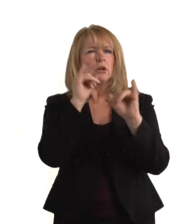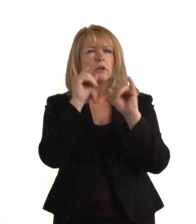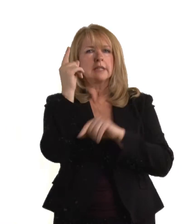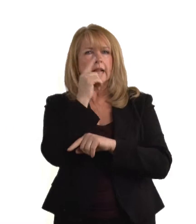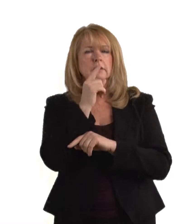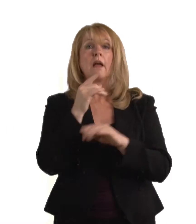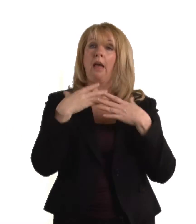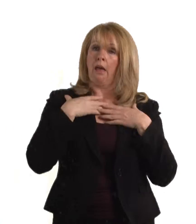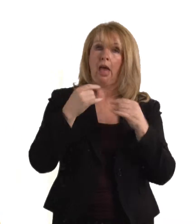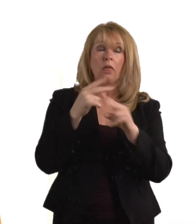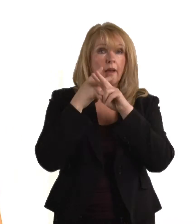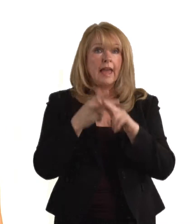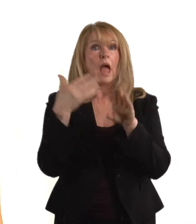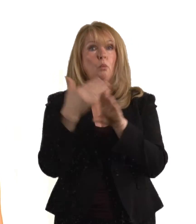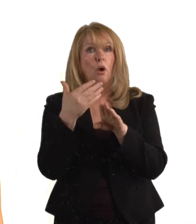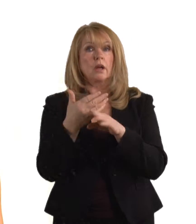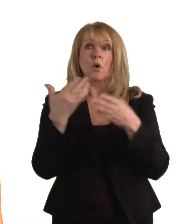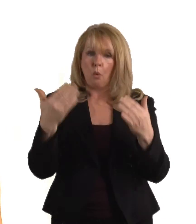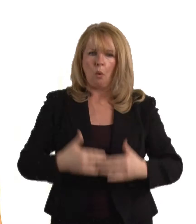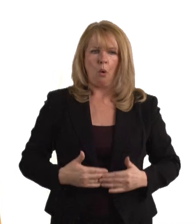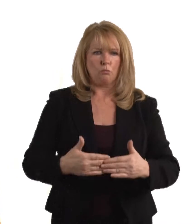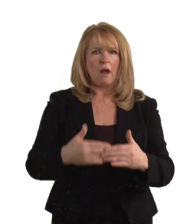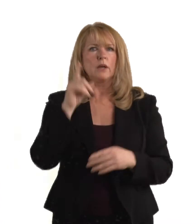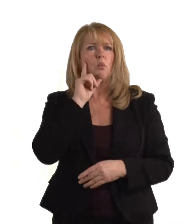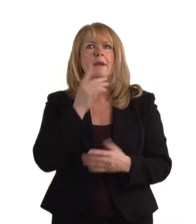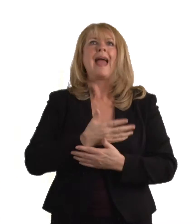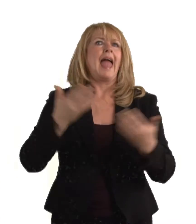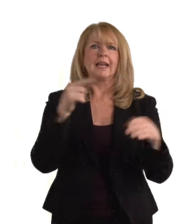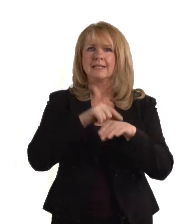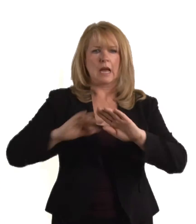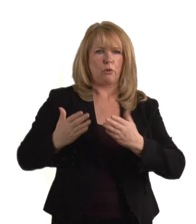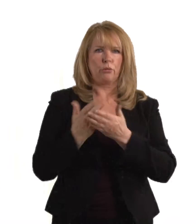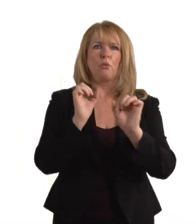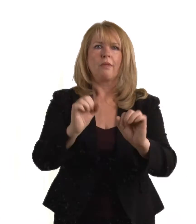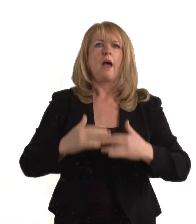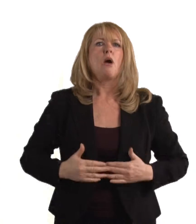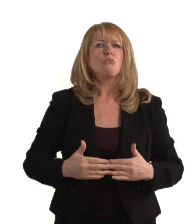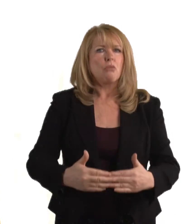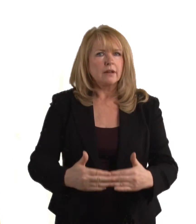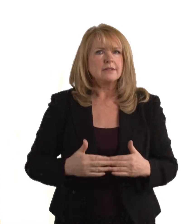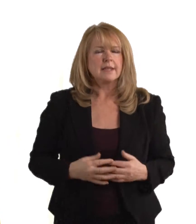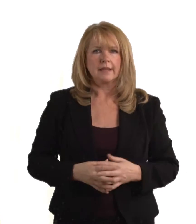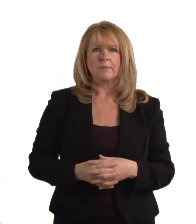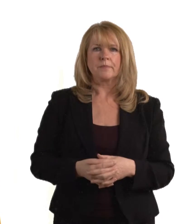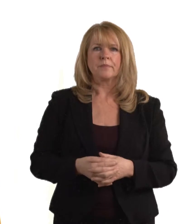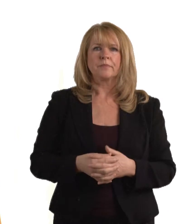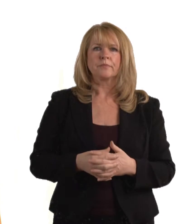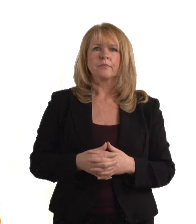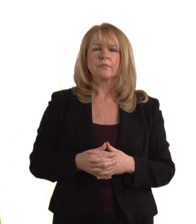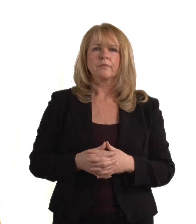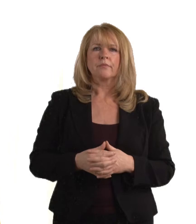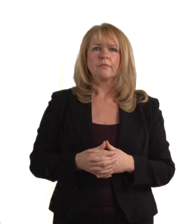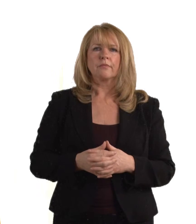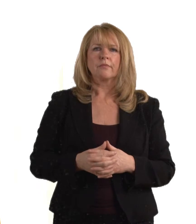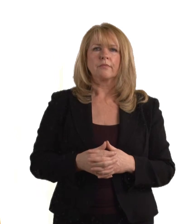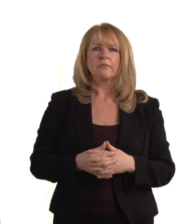are all people over 65 years, any person with a long-term health condition, health care workers and all